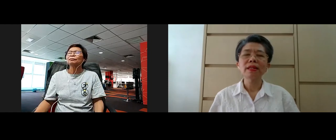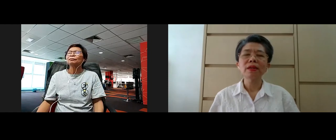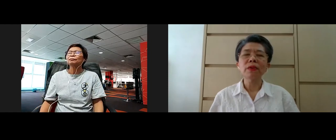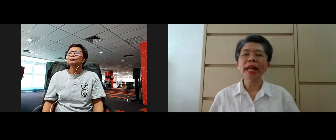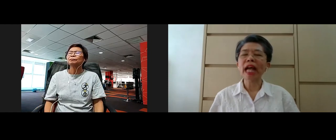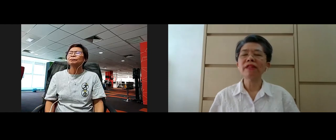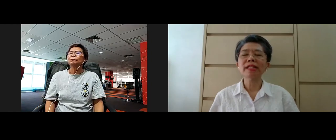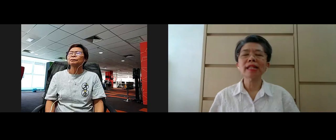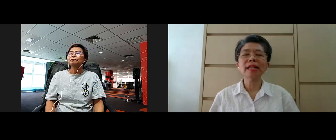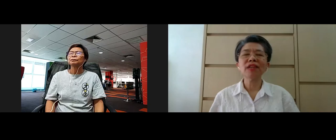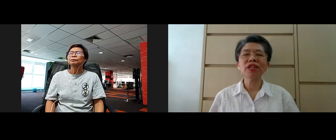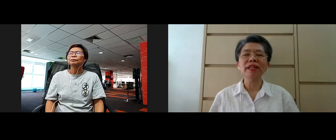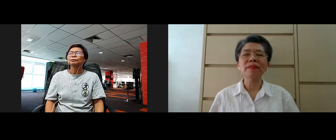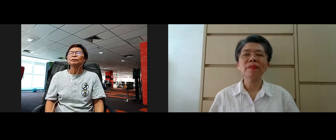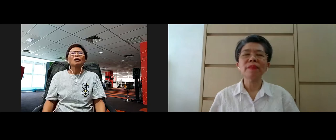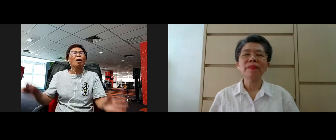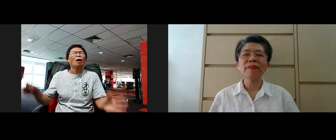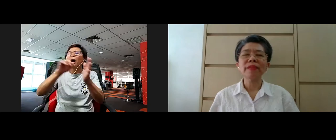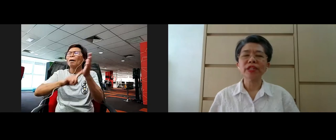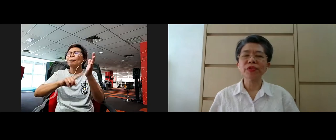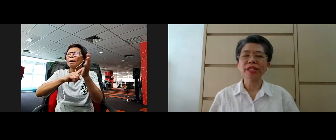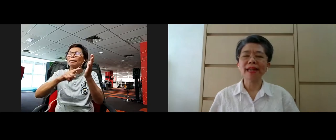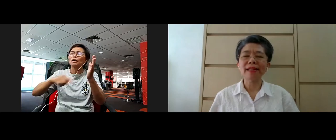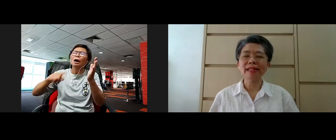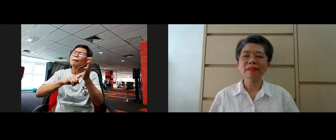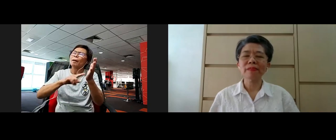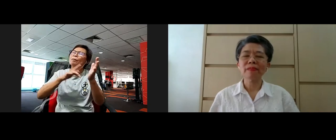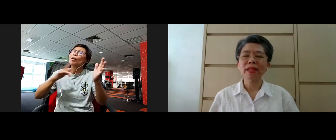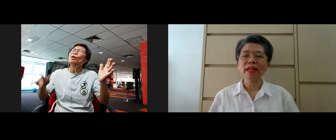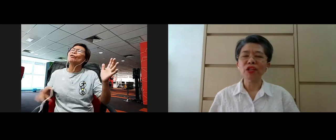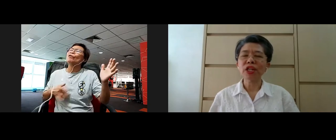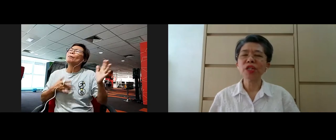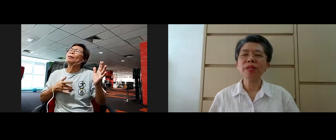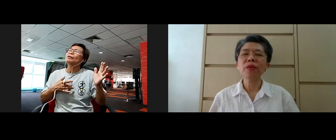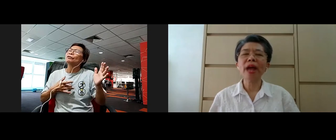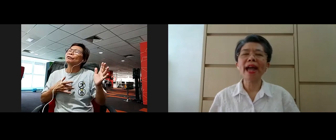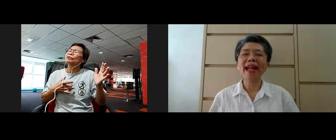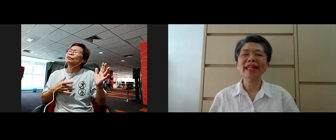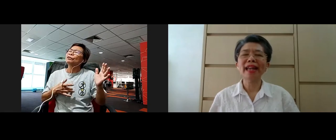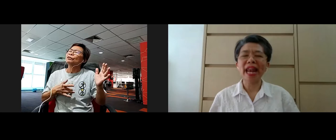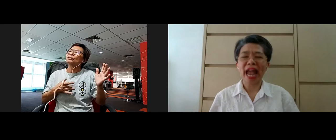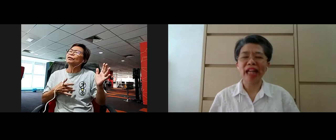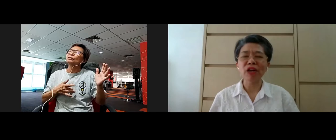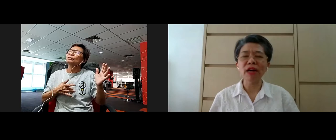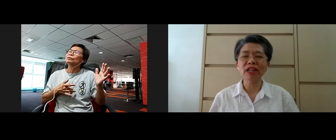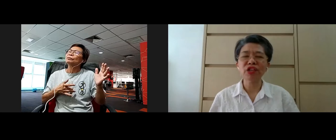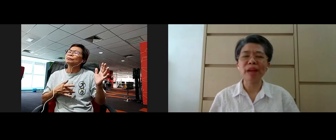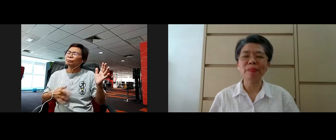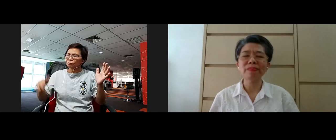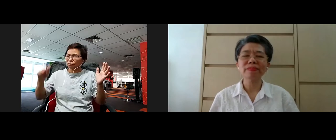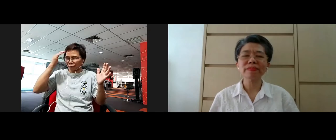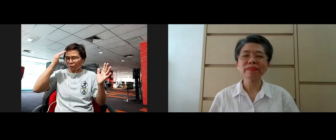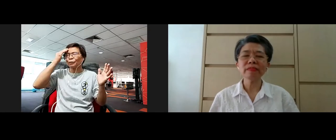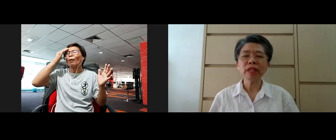Whatever sensation that you sense, just be aware and acknowledge